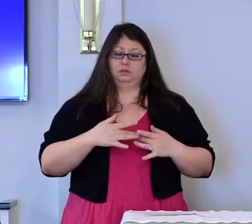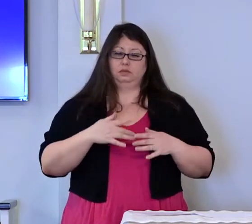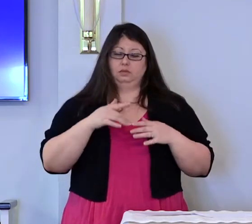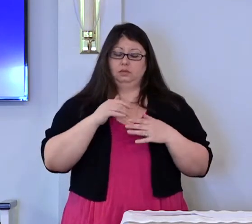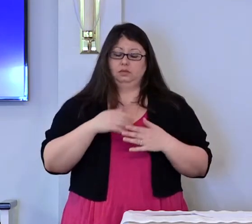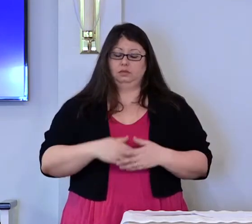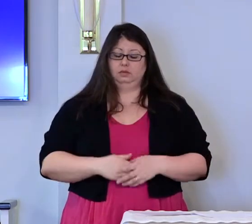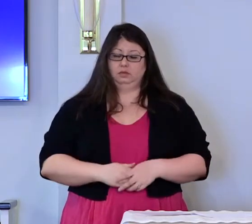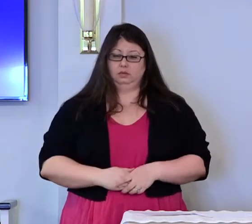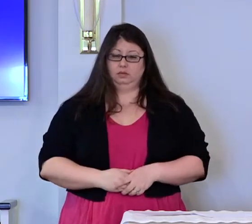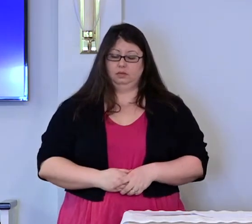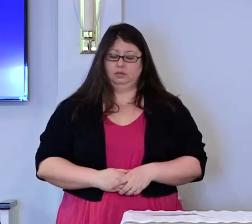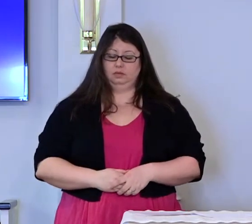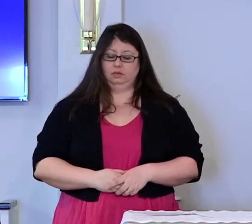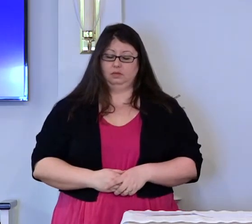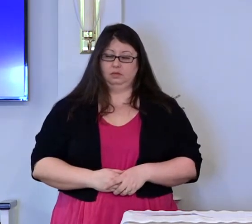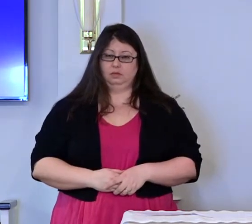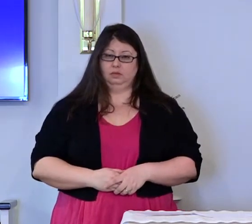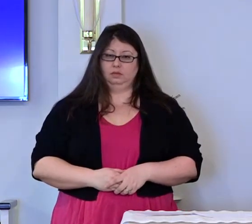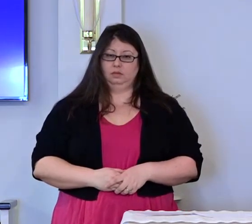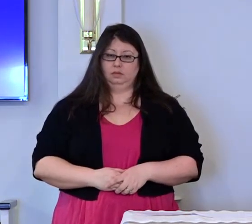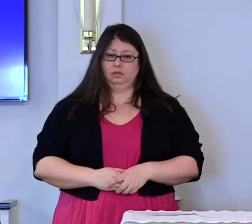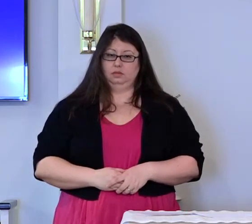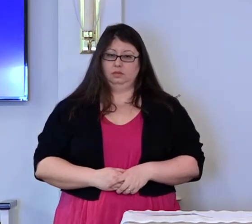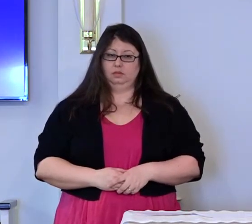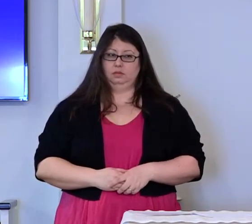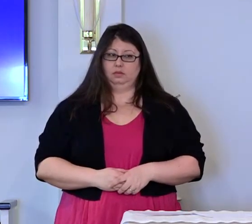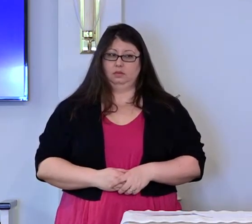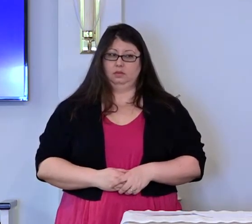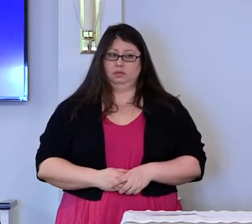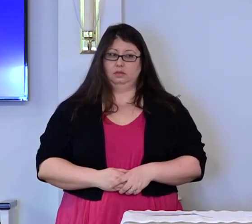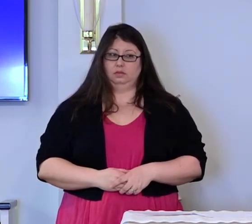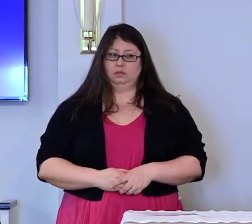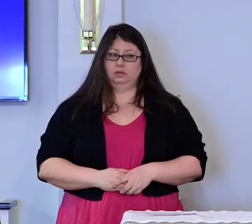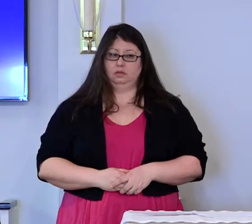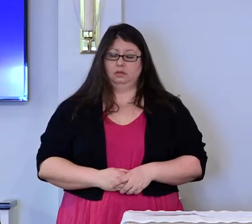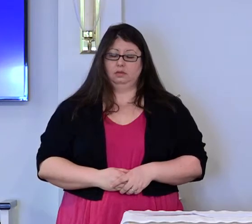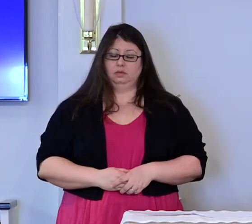Mom, Ron, Kathy,